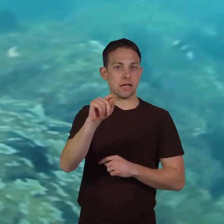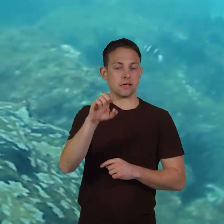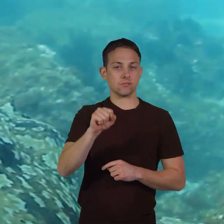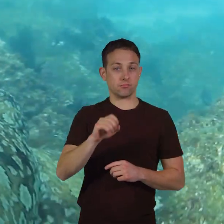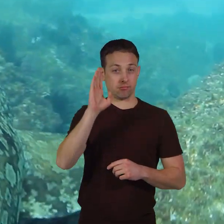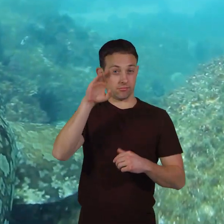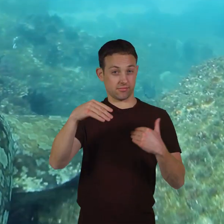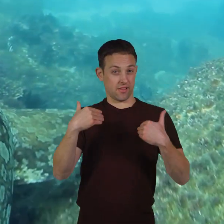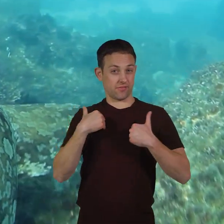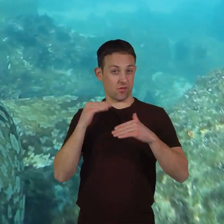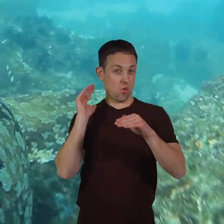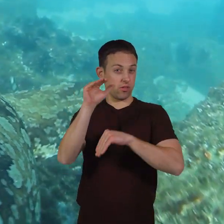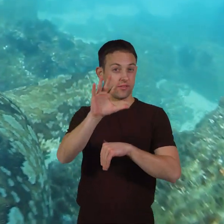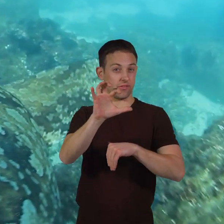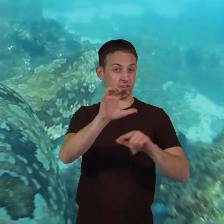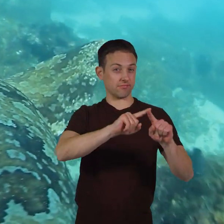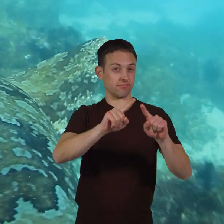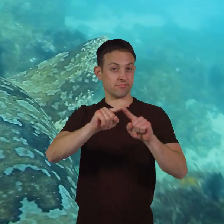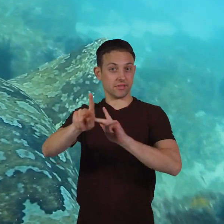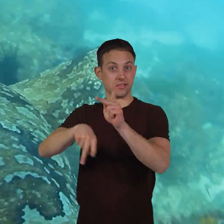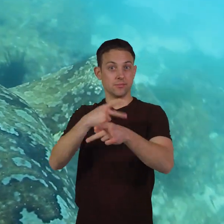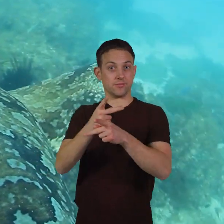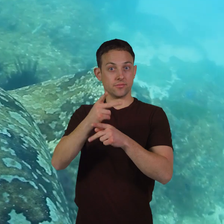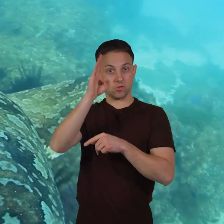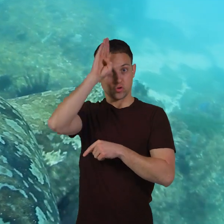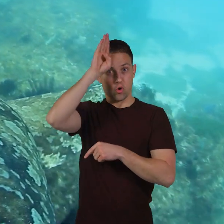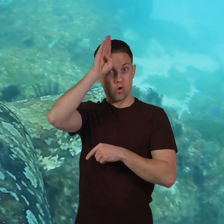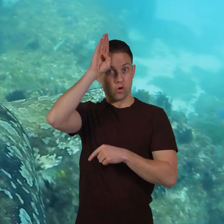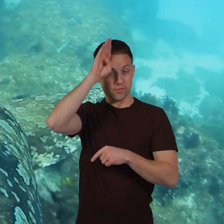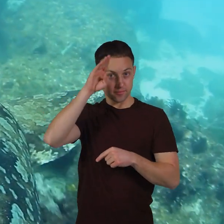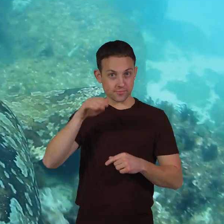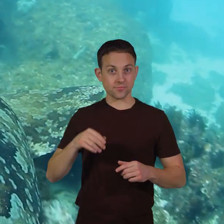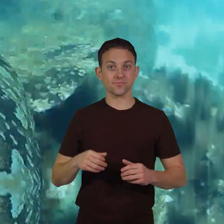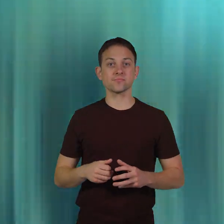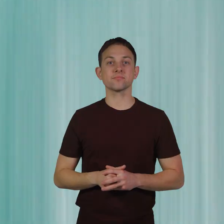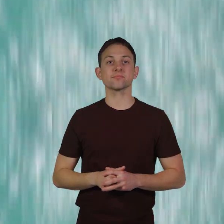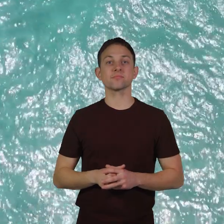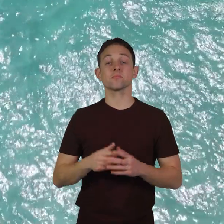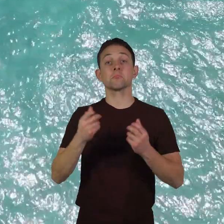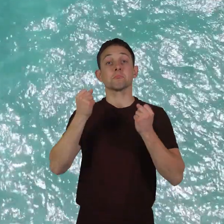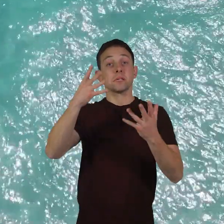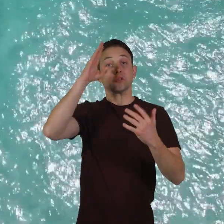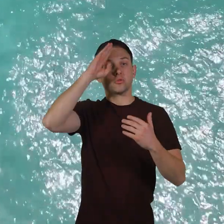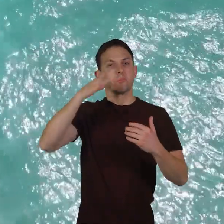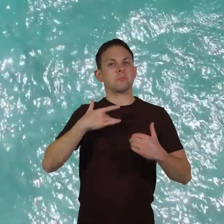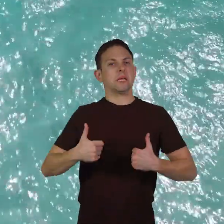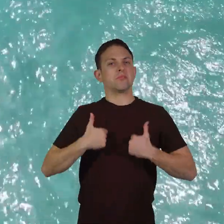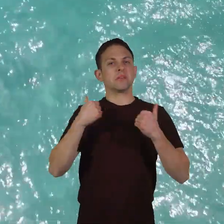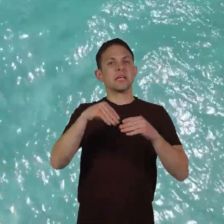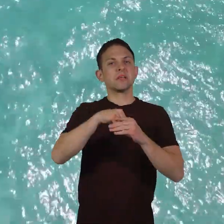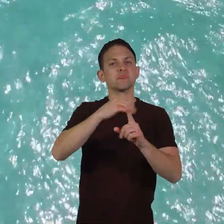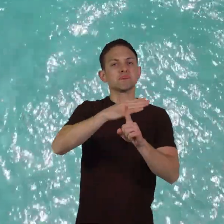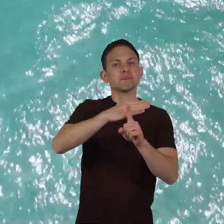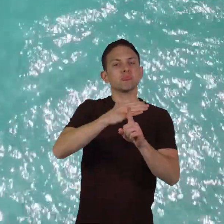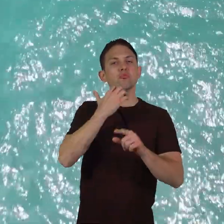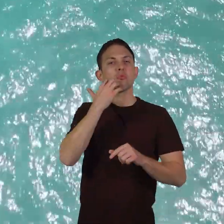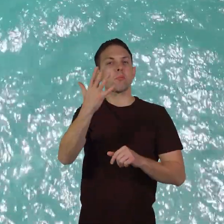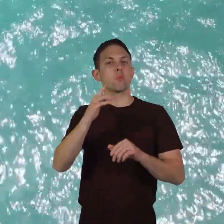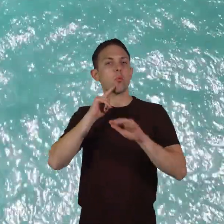There are over 500 different species of shark. While most sharks live in temperate or warm